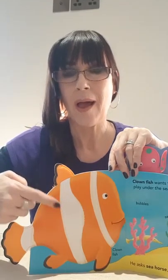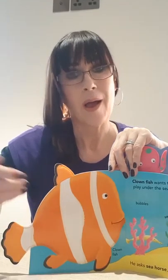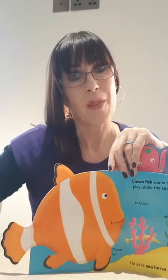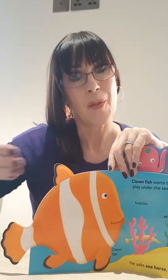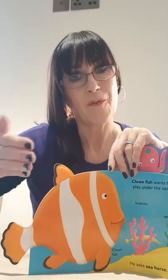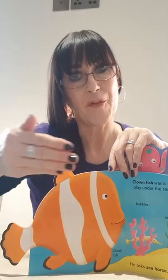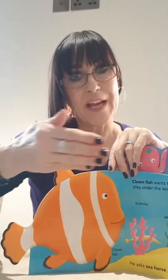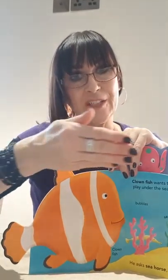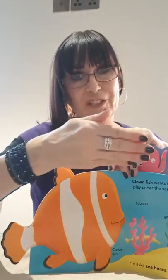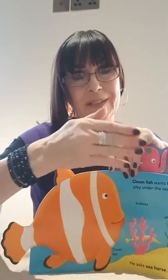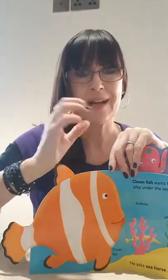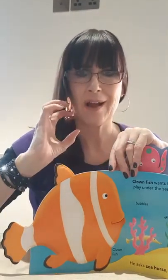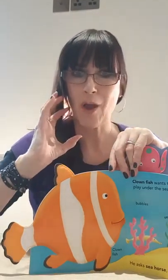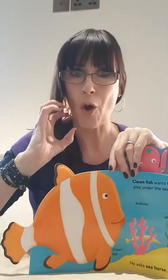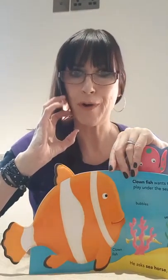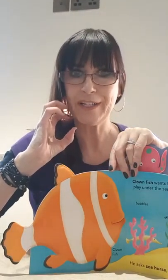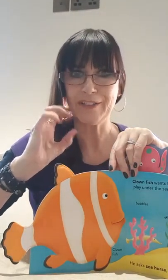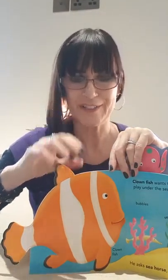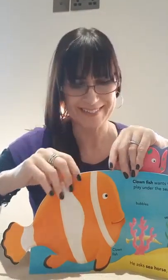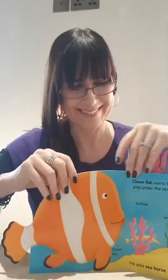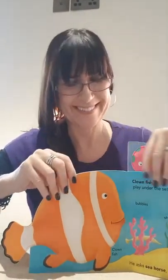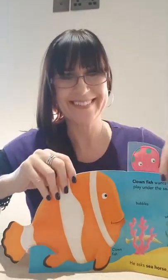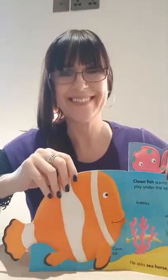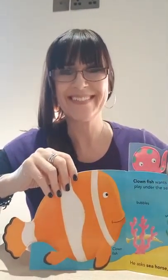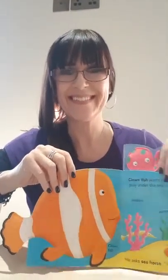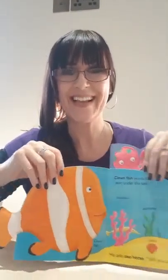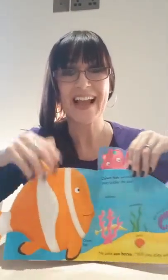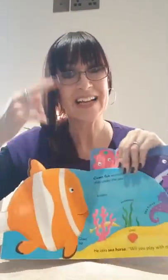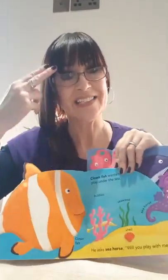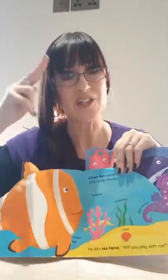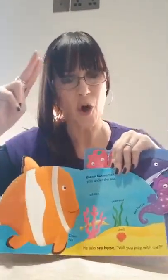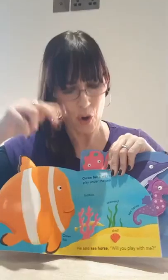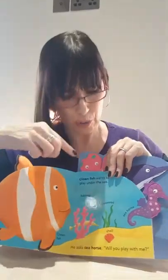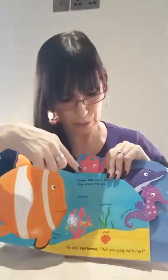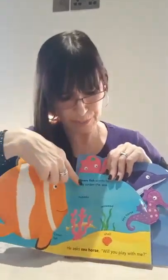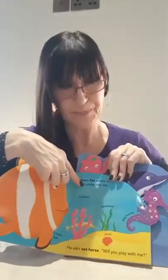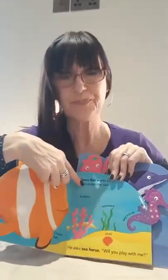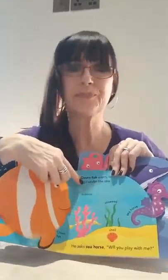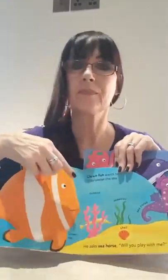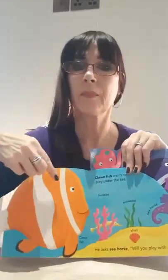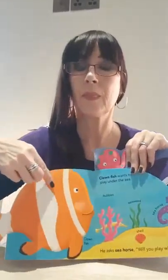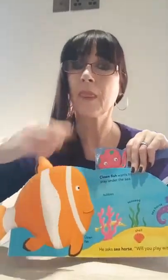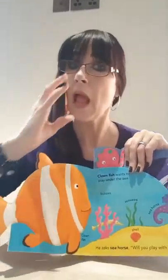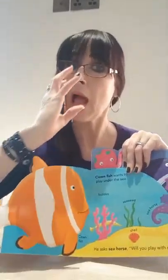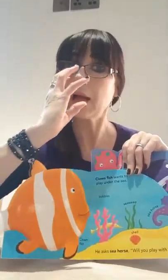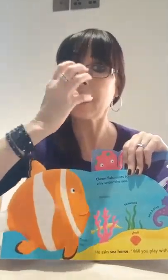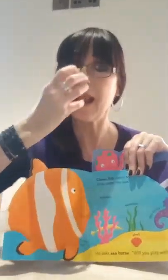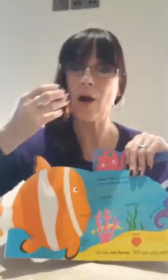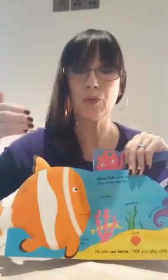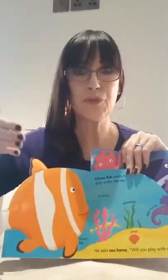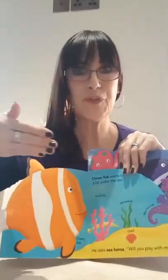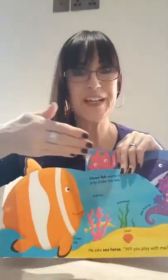Fish. Orange. And it's called a clownfish.